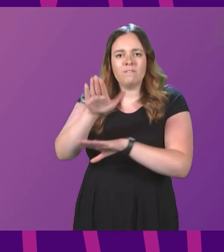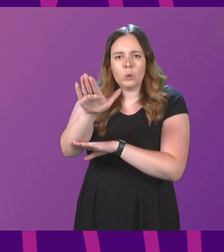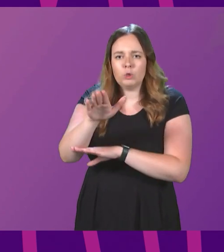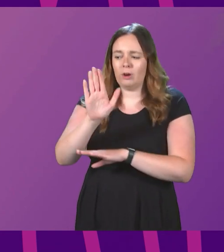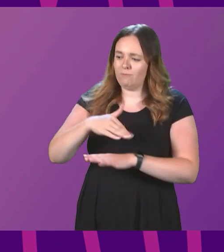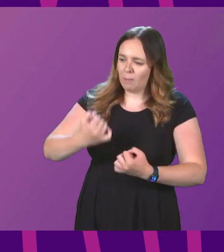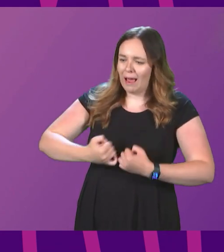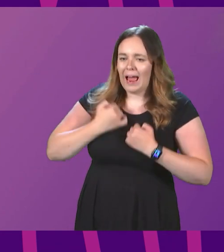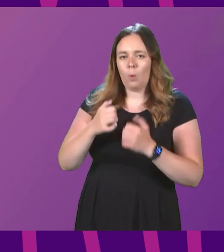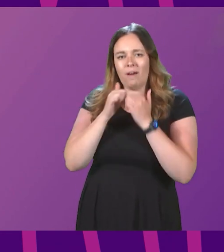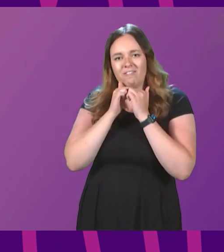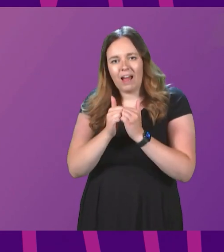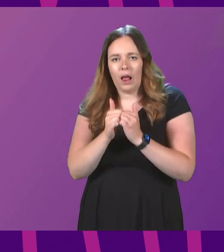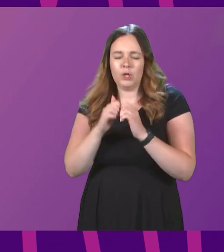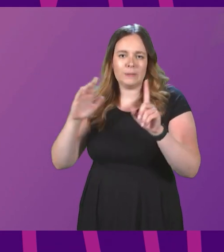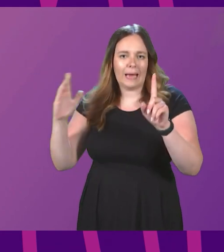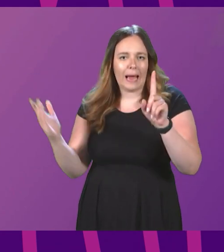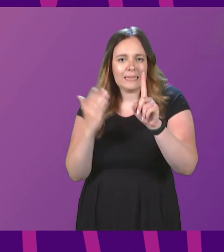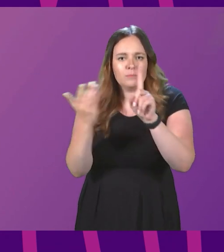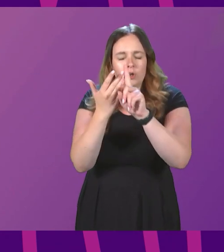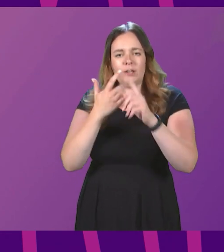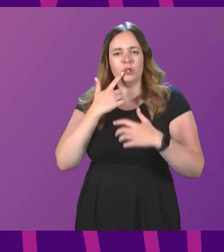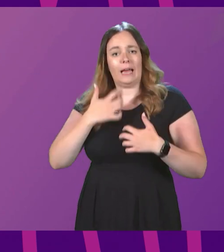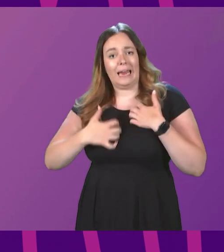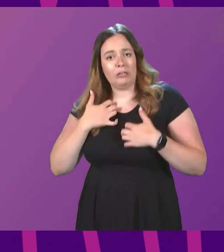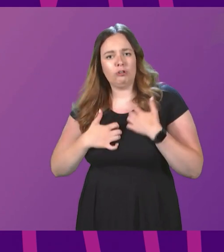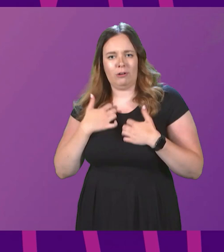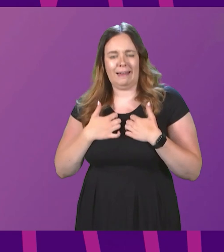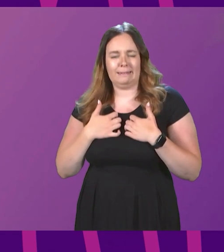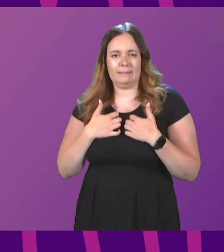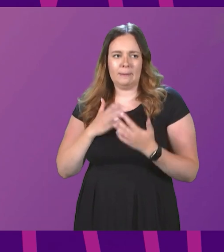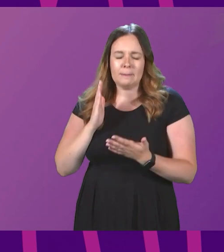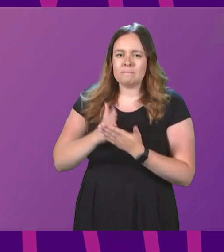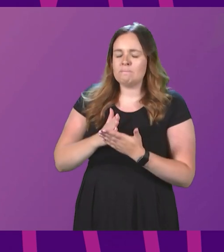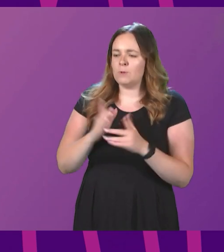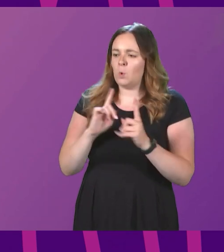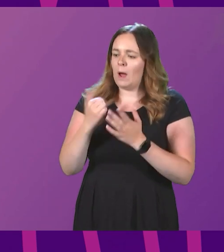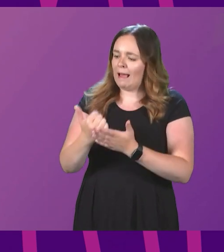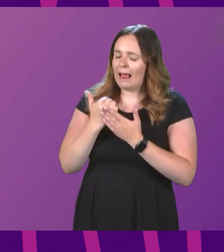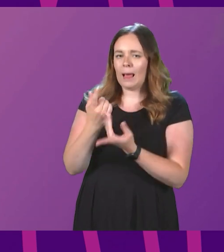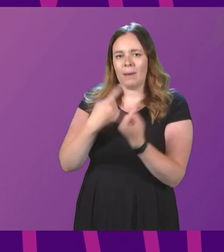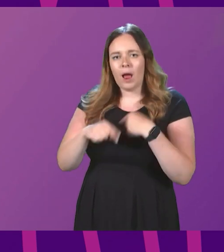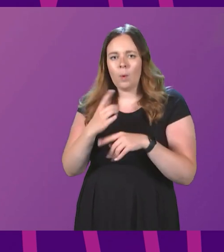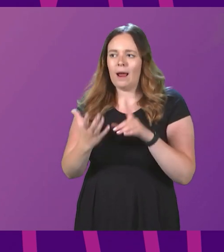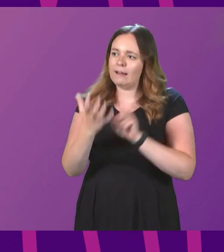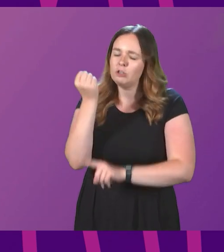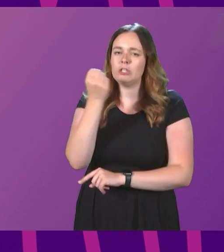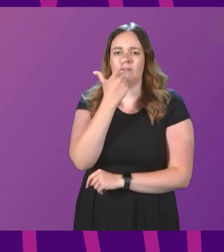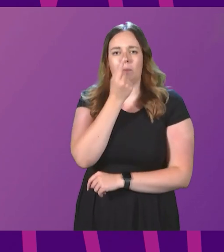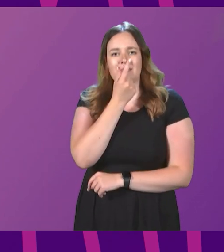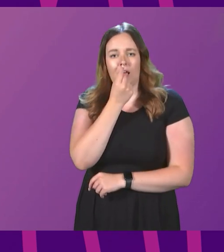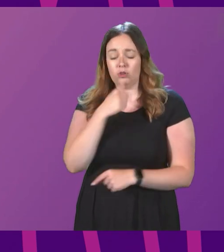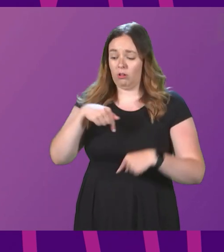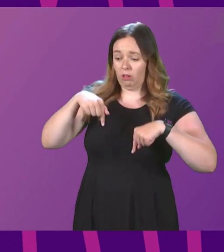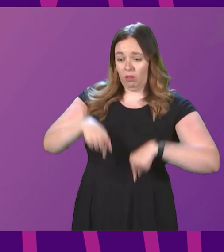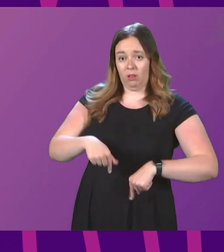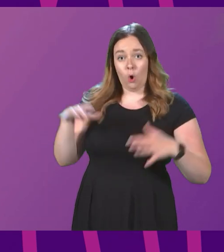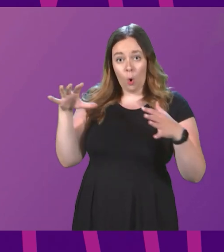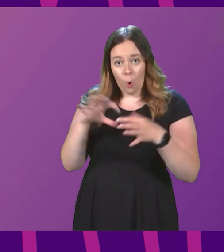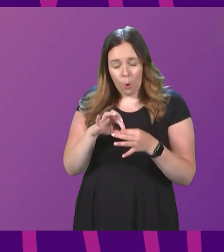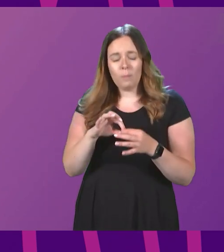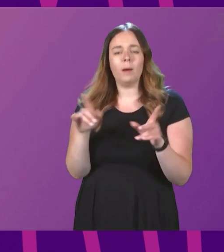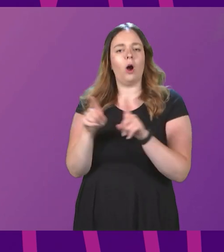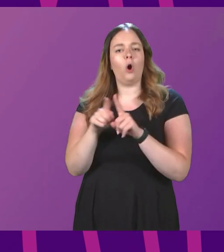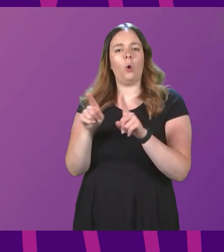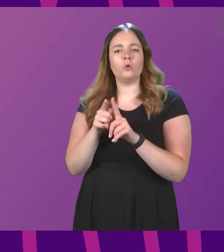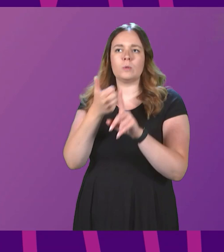our own values, aspirations and interests. It is about helping us fulfil our potential here at home and play